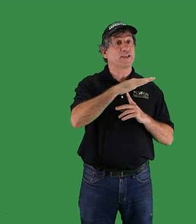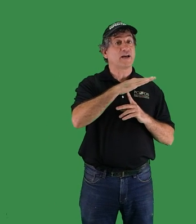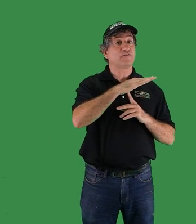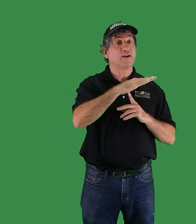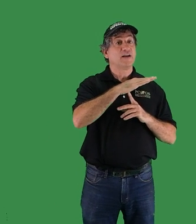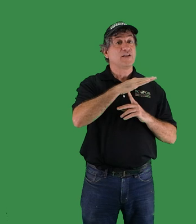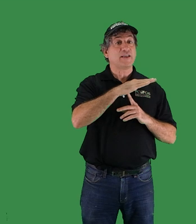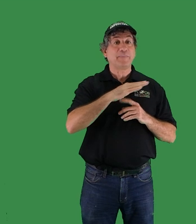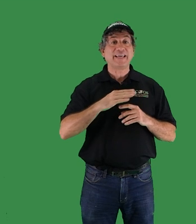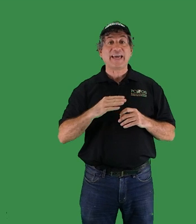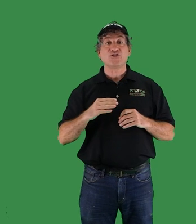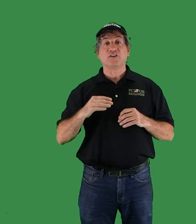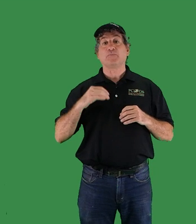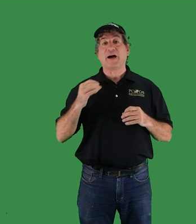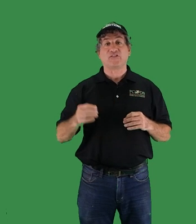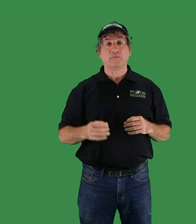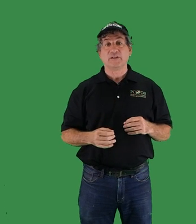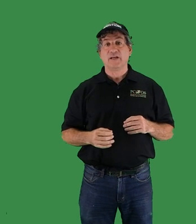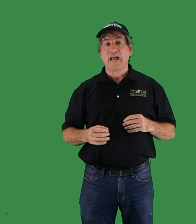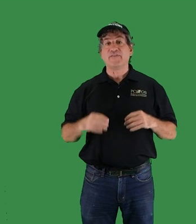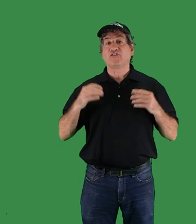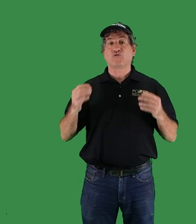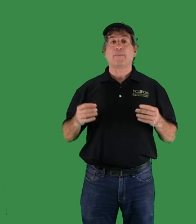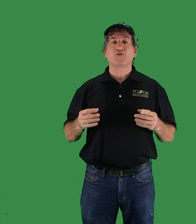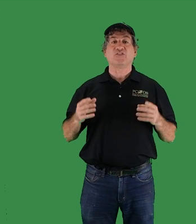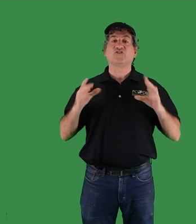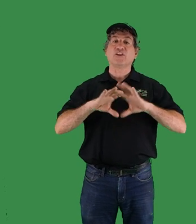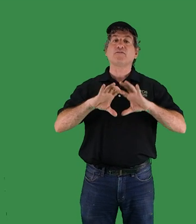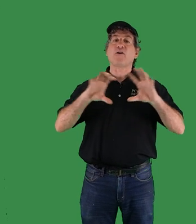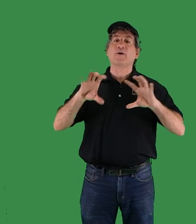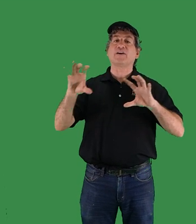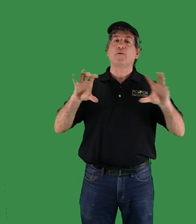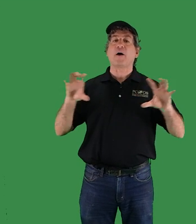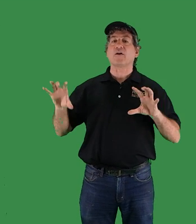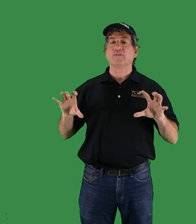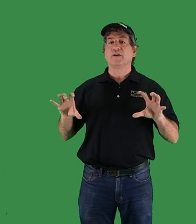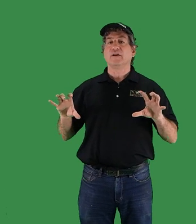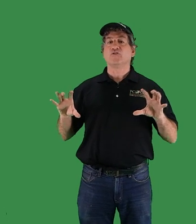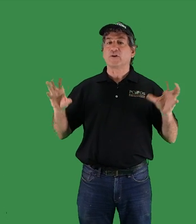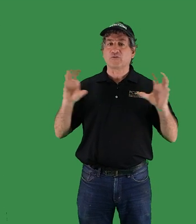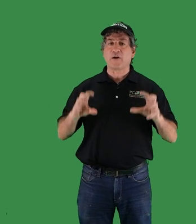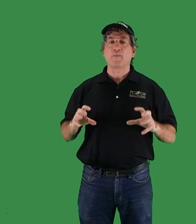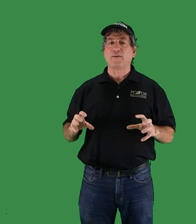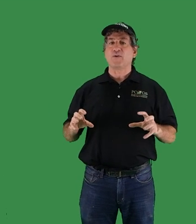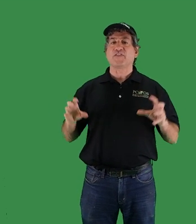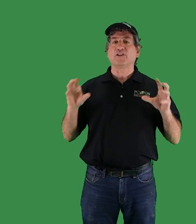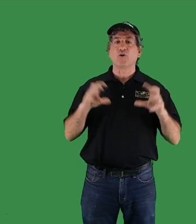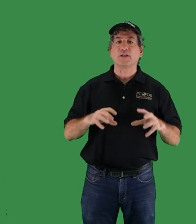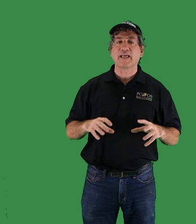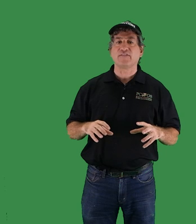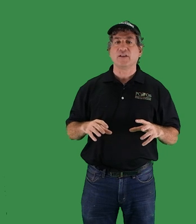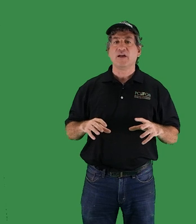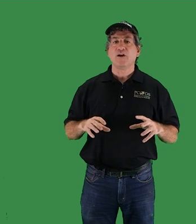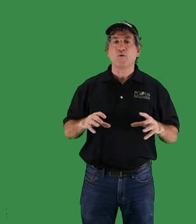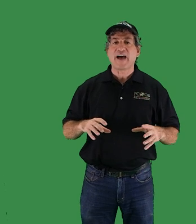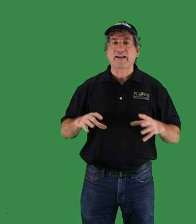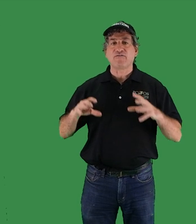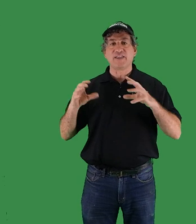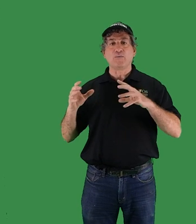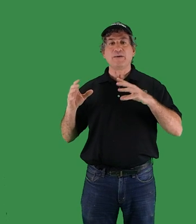enough that mitigation is possible and the disruption still far enough apart to experiment with at the local level without everything we